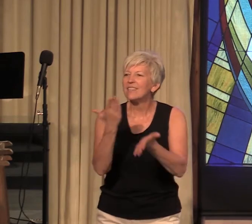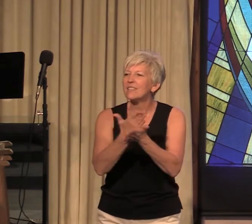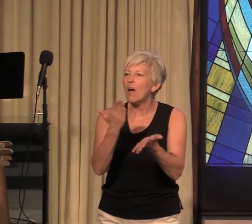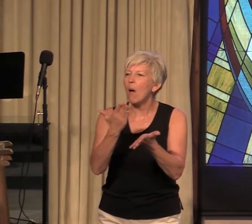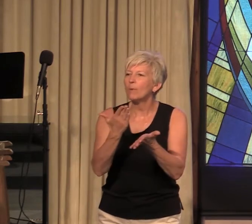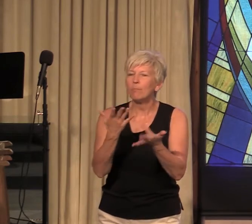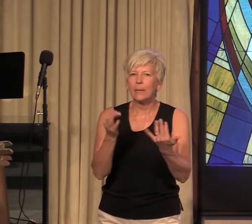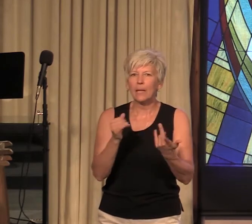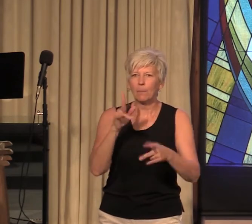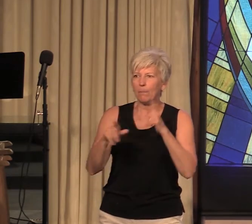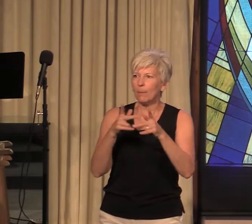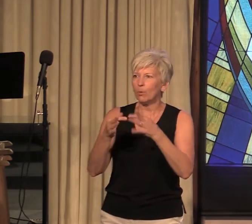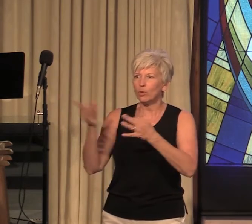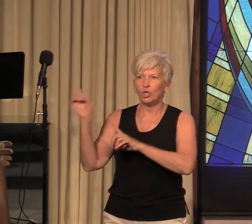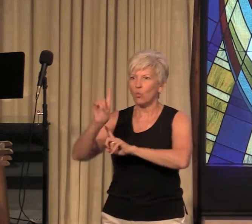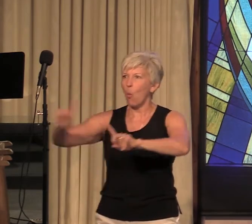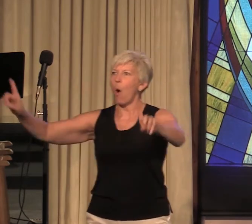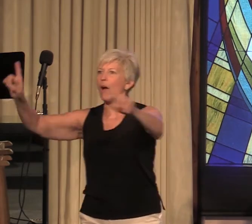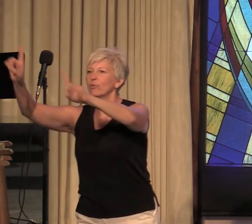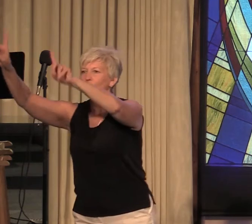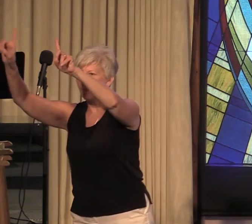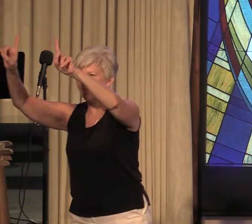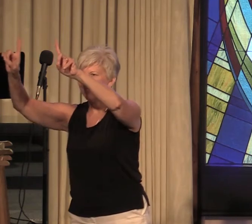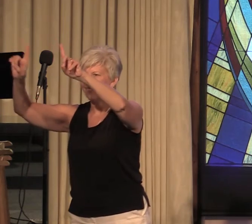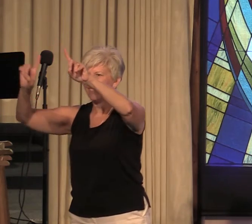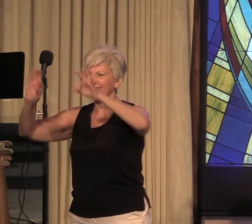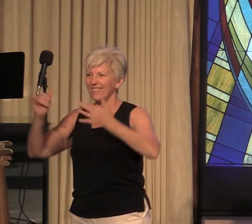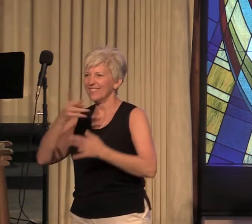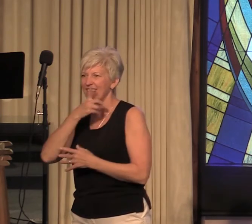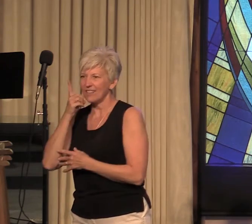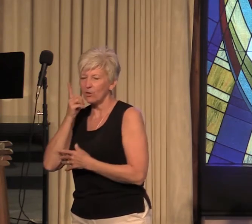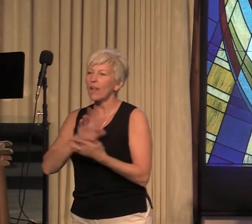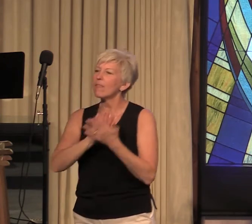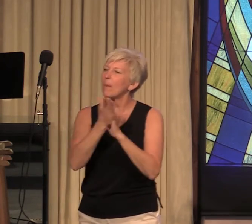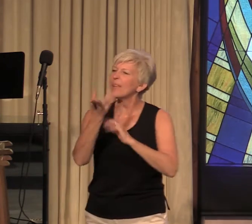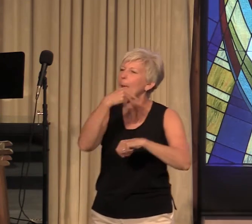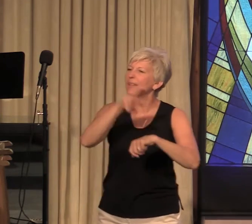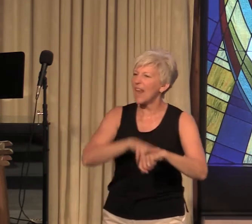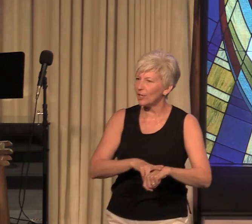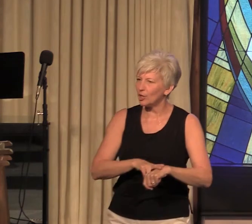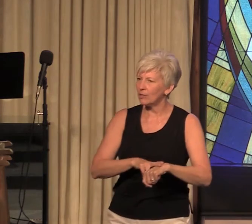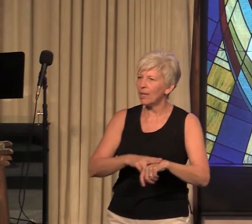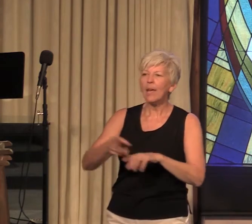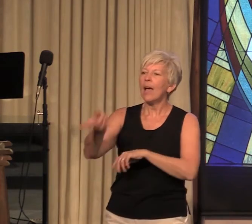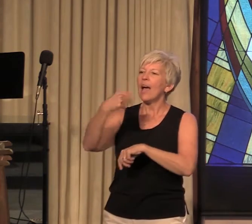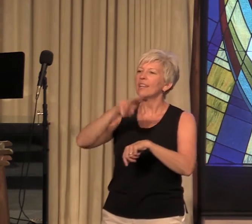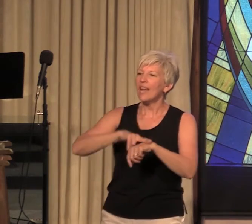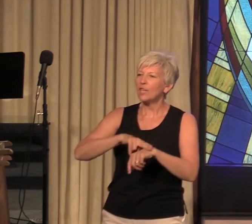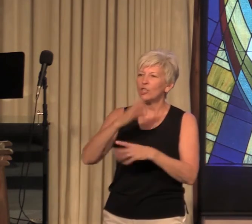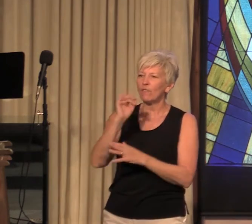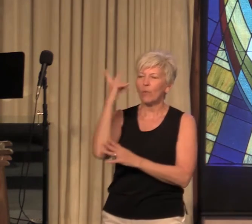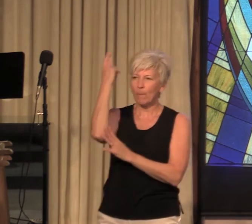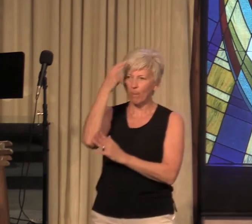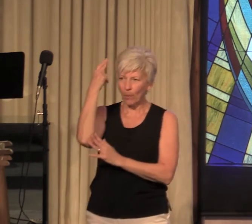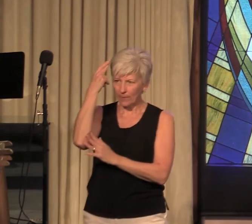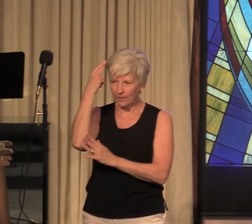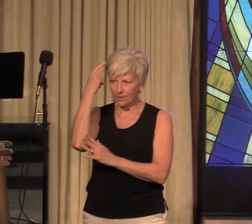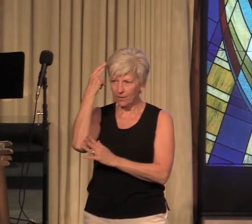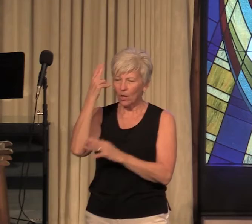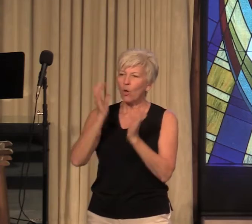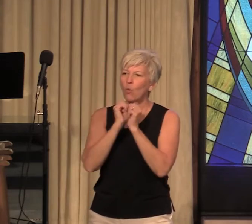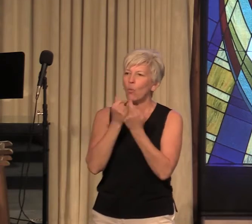desert and they had become a nation a nation with a purpose a nation with a covenant with God